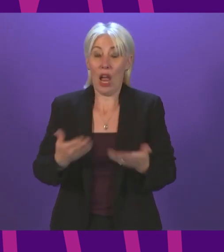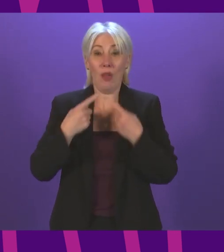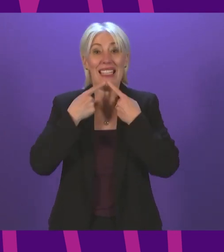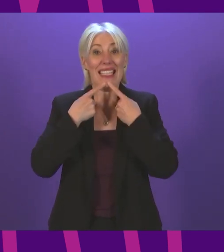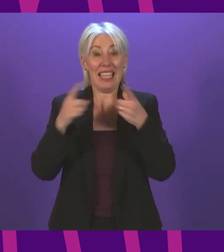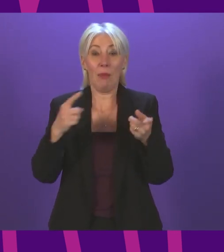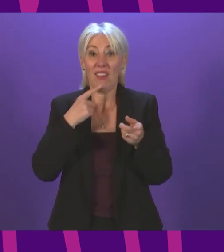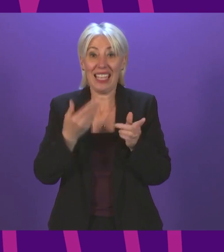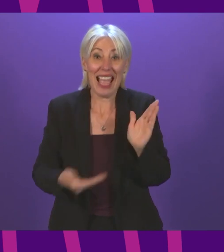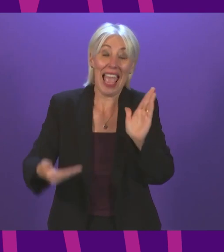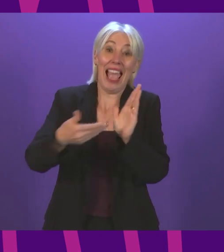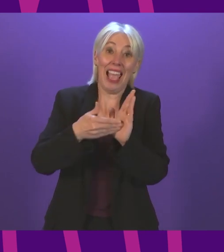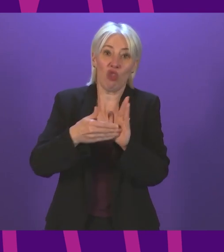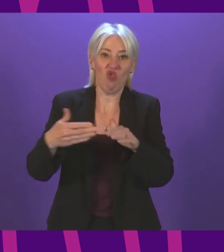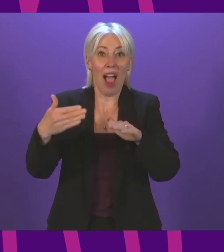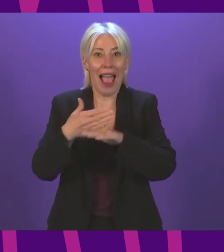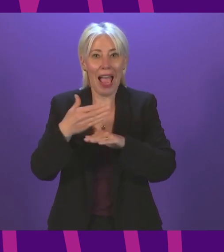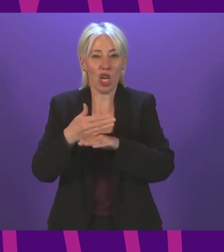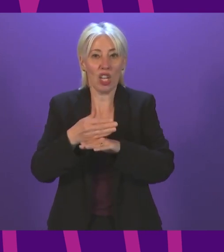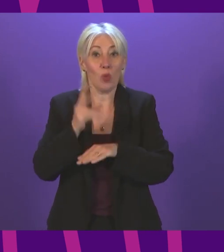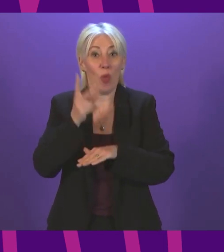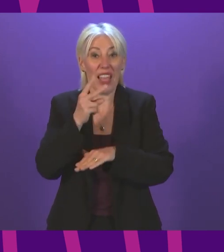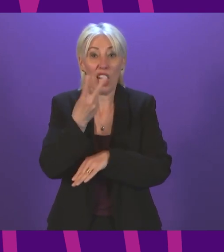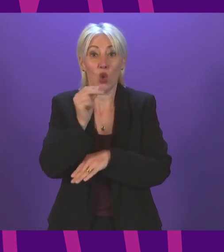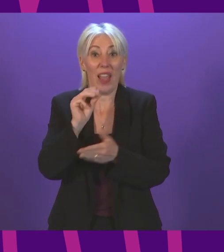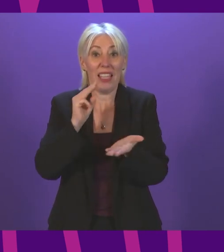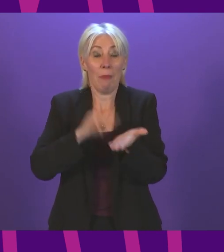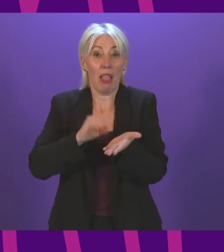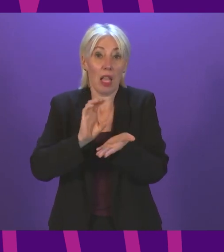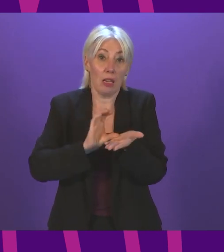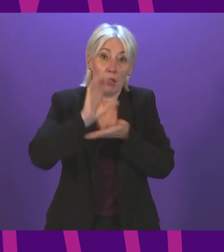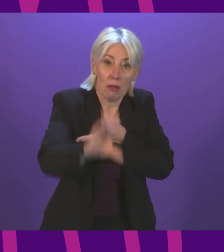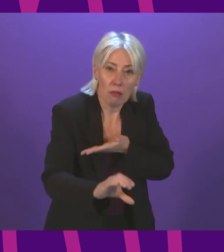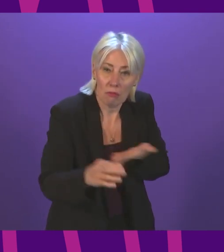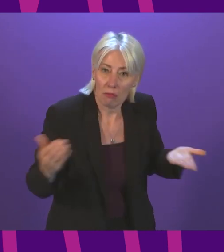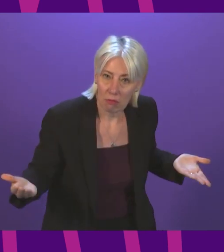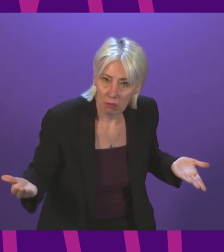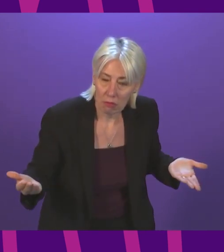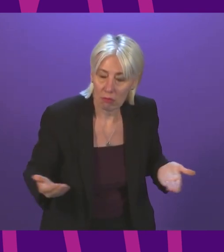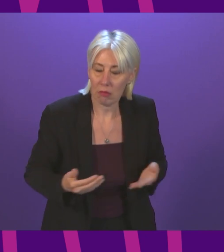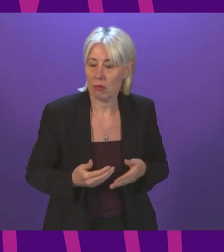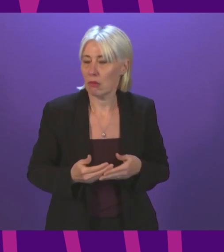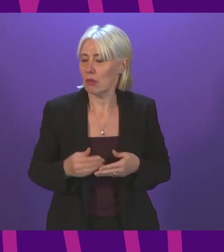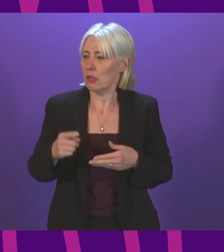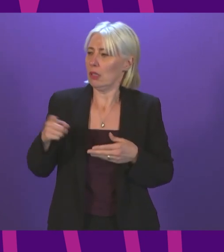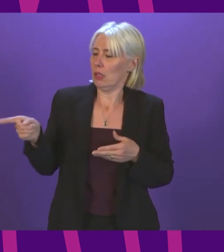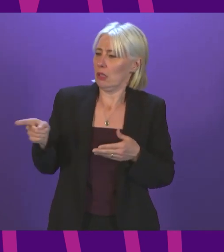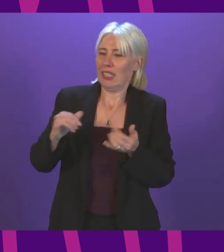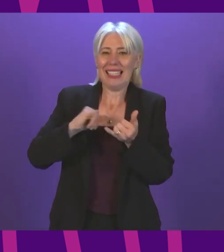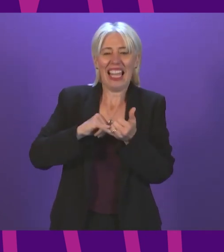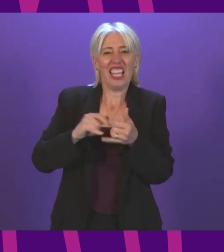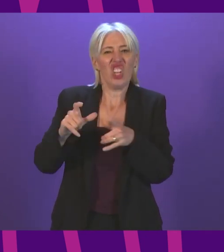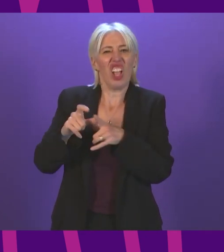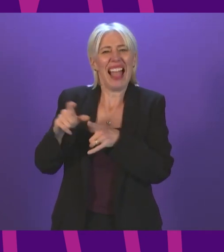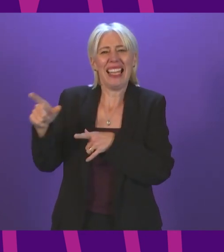actions that we're going to take backed by 20 million pounds of investment. In terms of some of his, Dr Gohani's